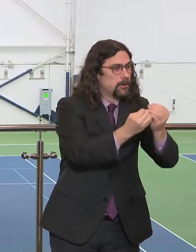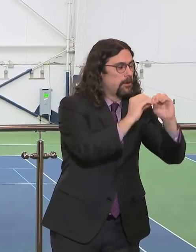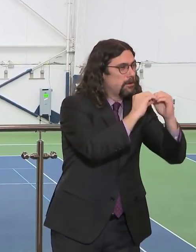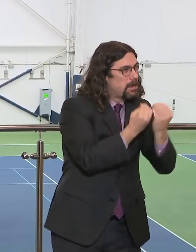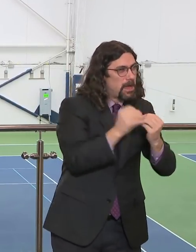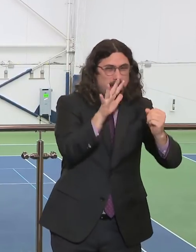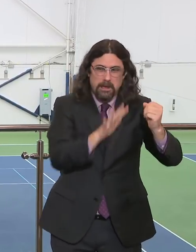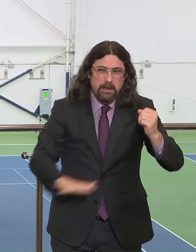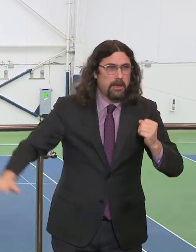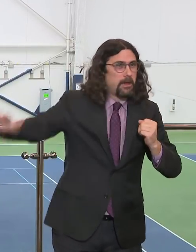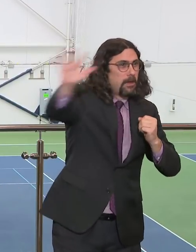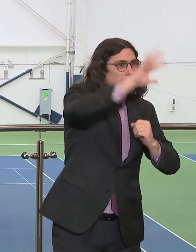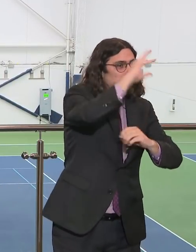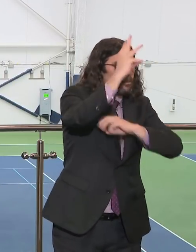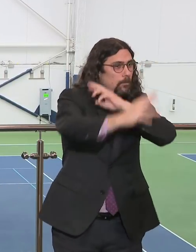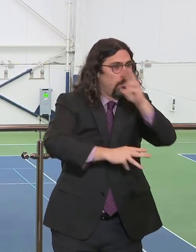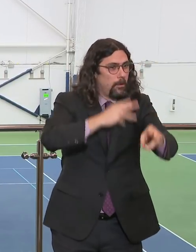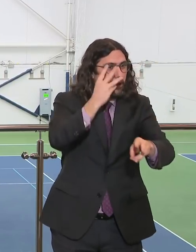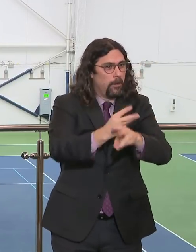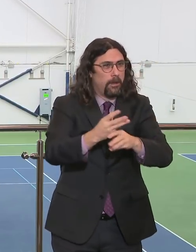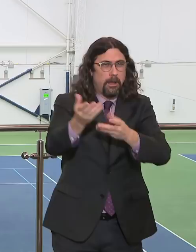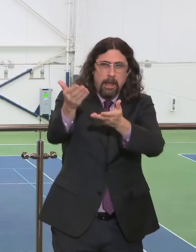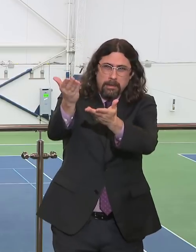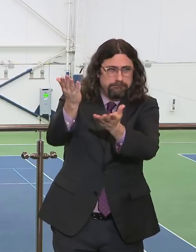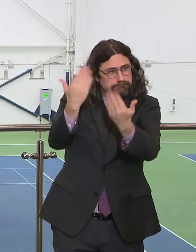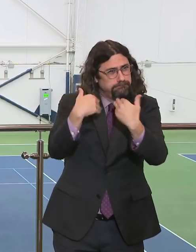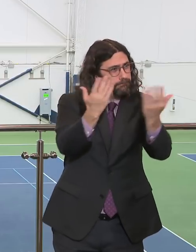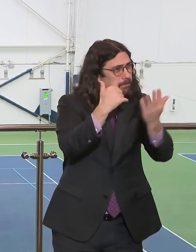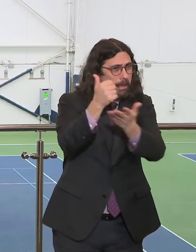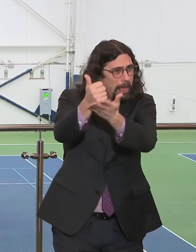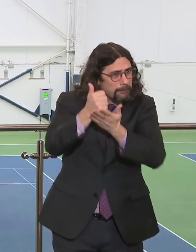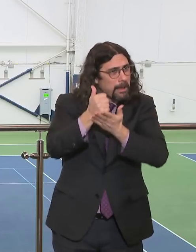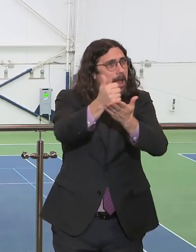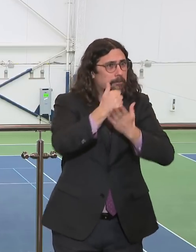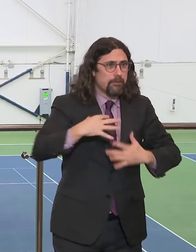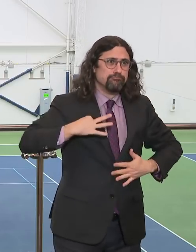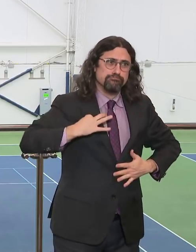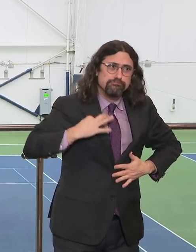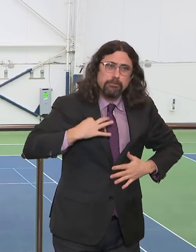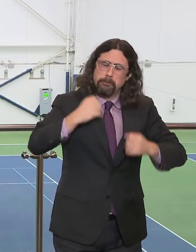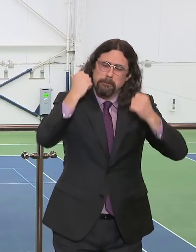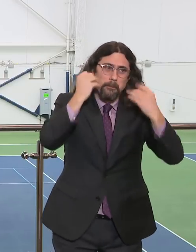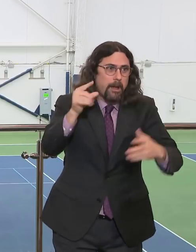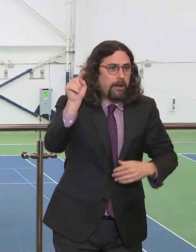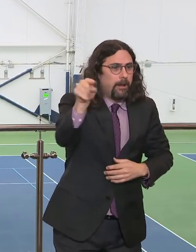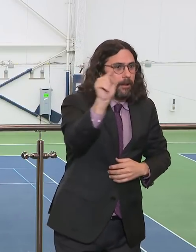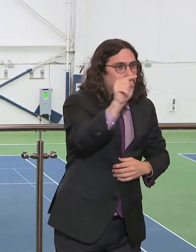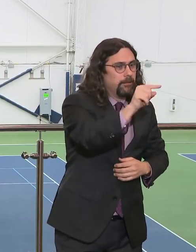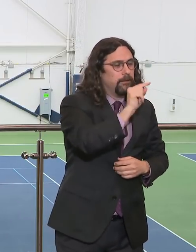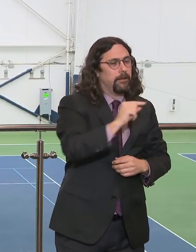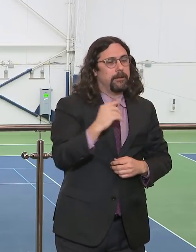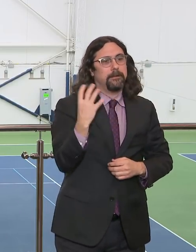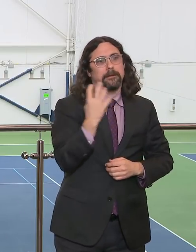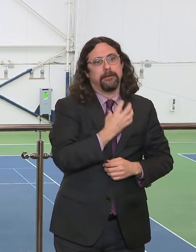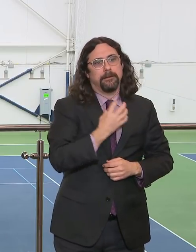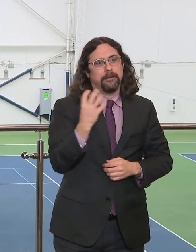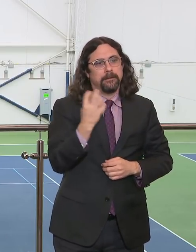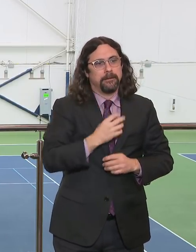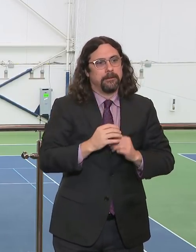offering help. When the folks here at the tennis center heard there was a need, they said yes immediately.